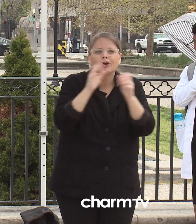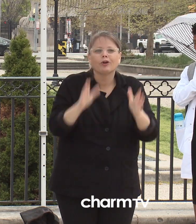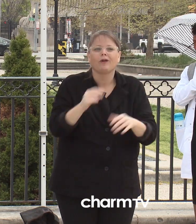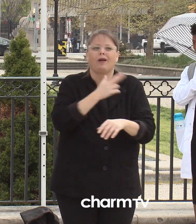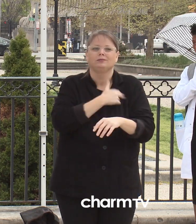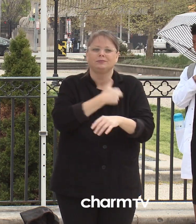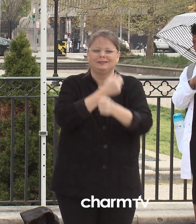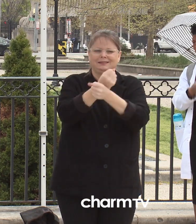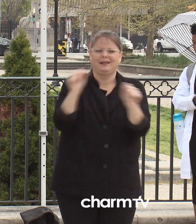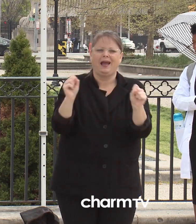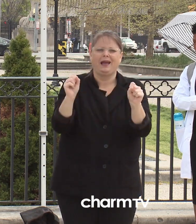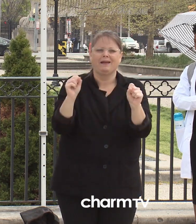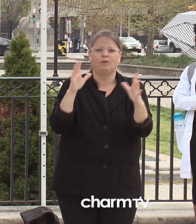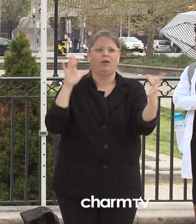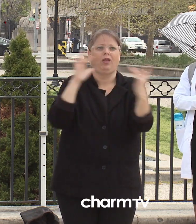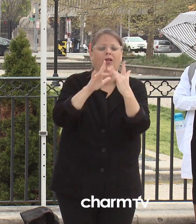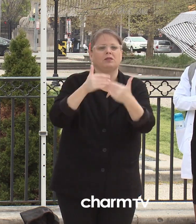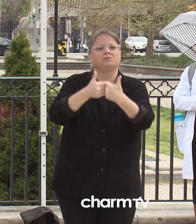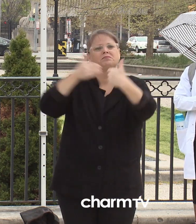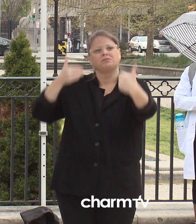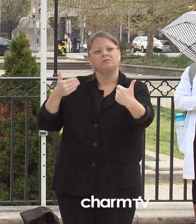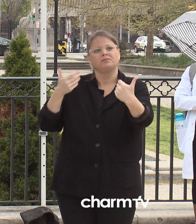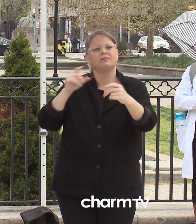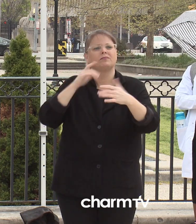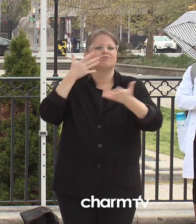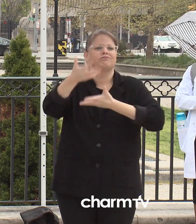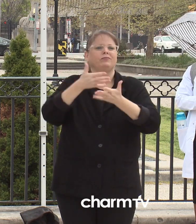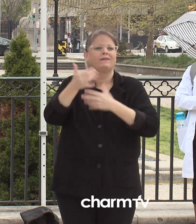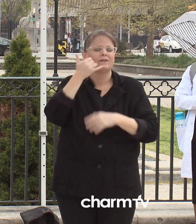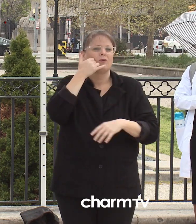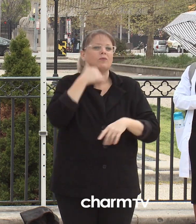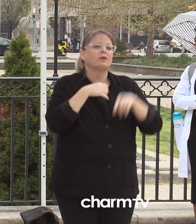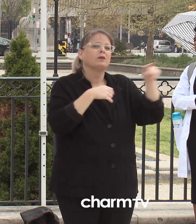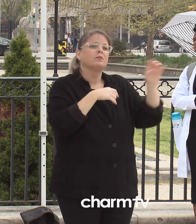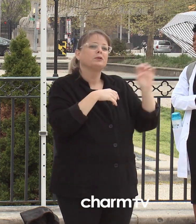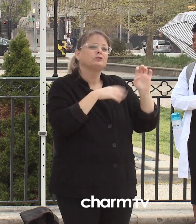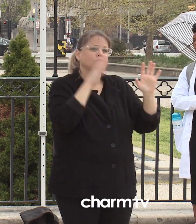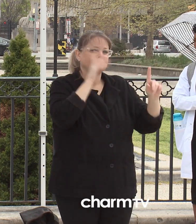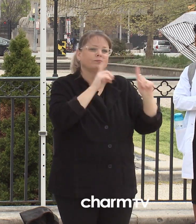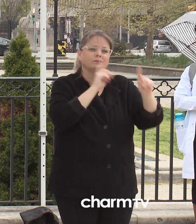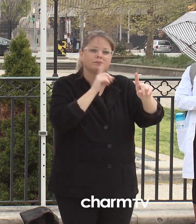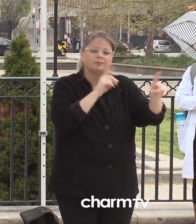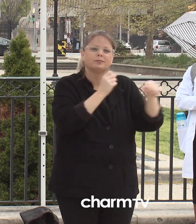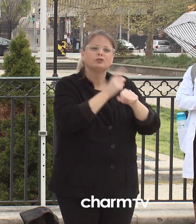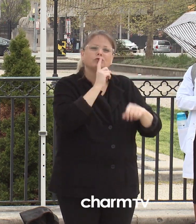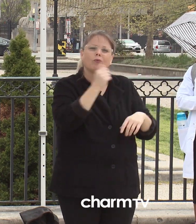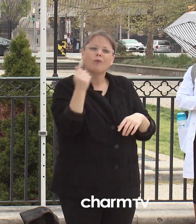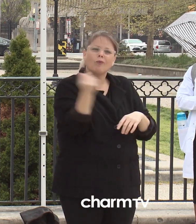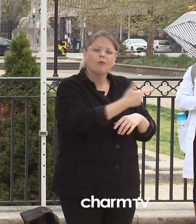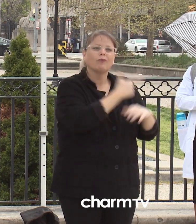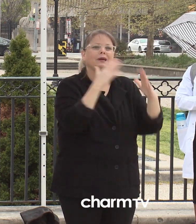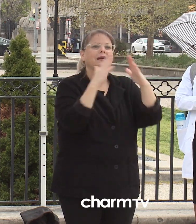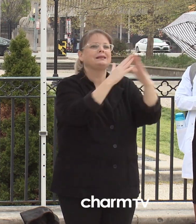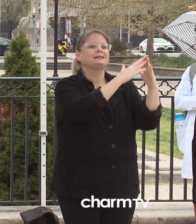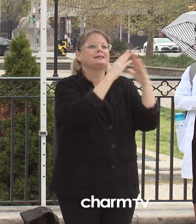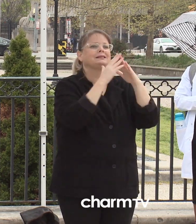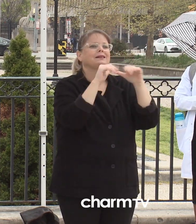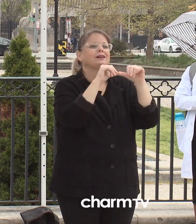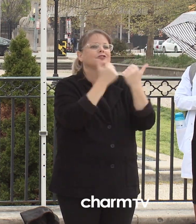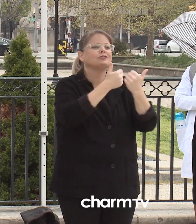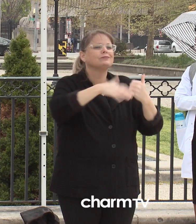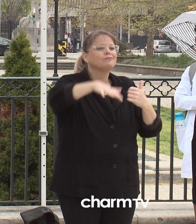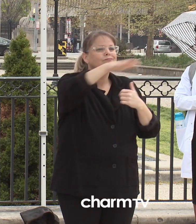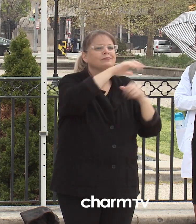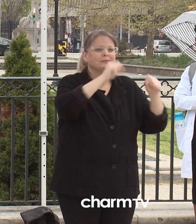ensure that the city agencies continue to maintain their critical missions and their critical infrastructure, including fire,